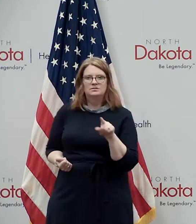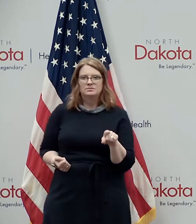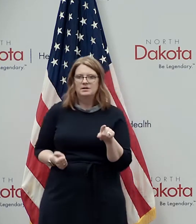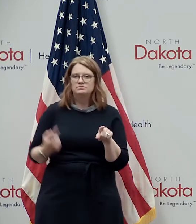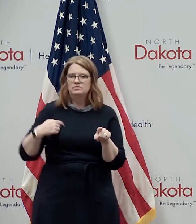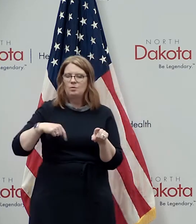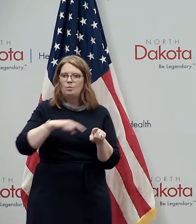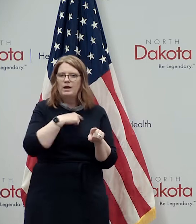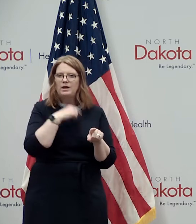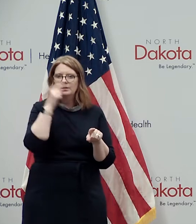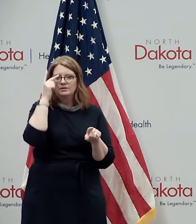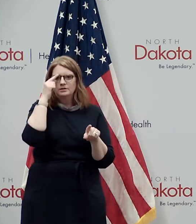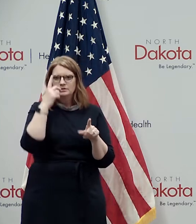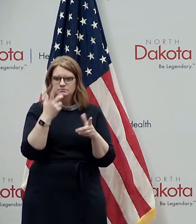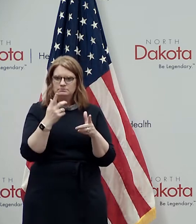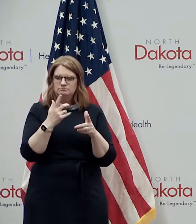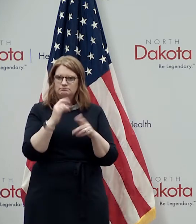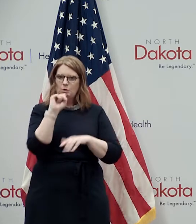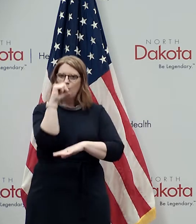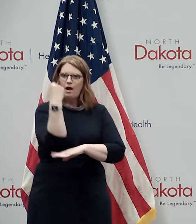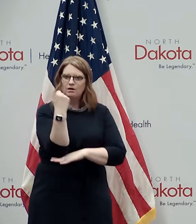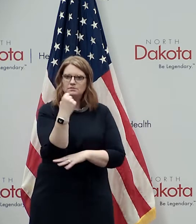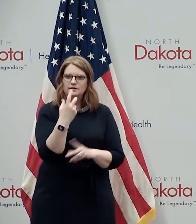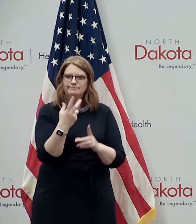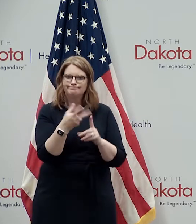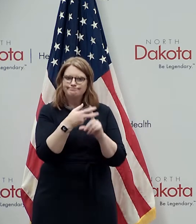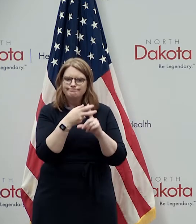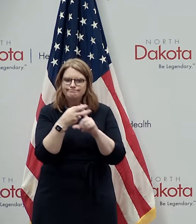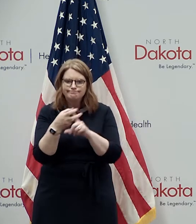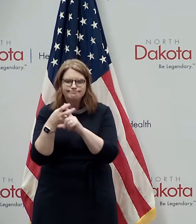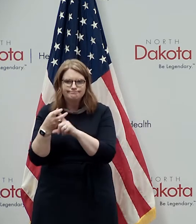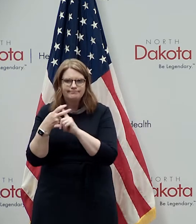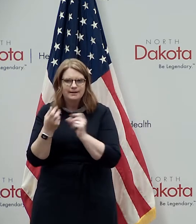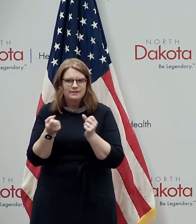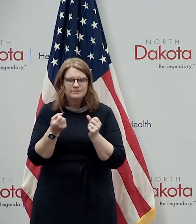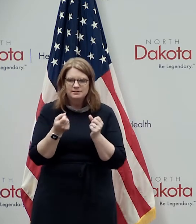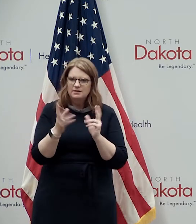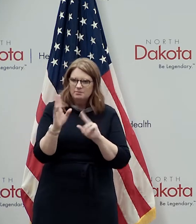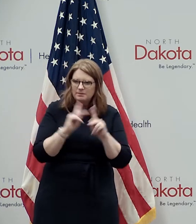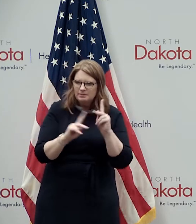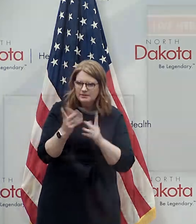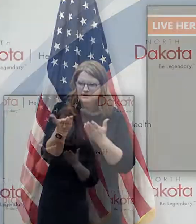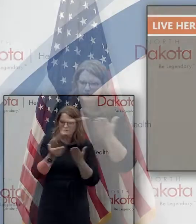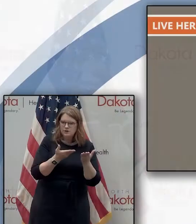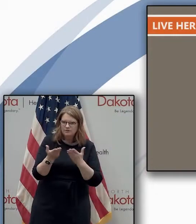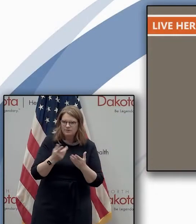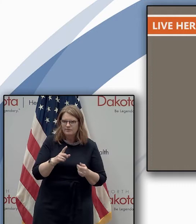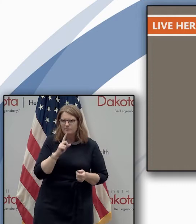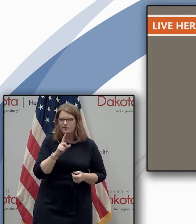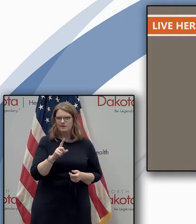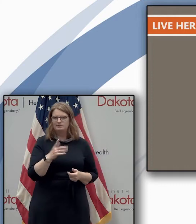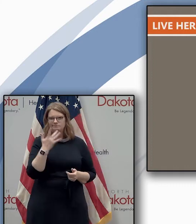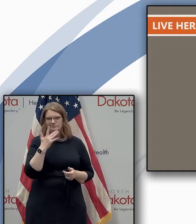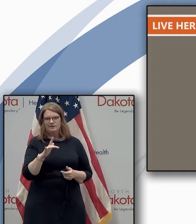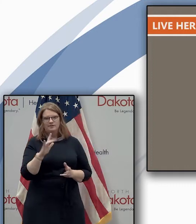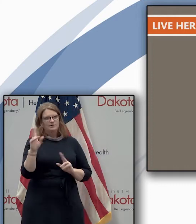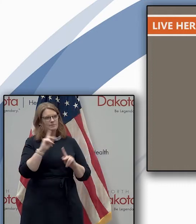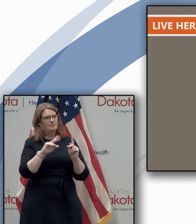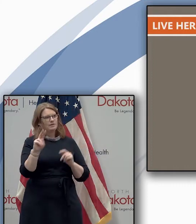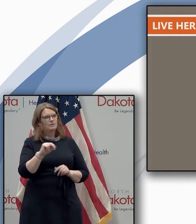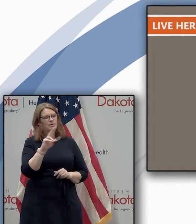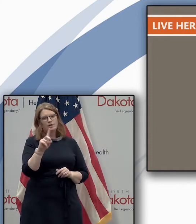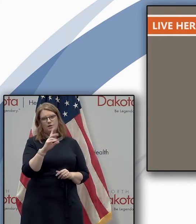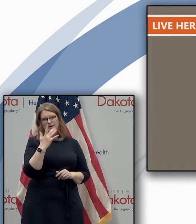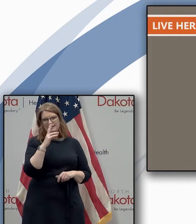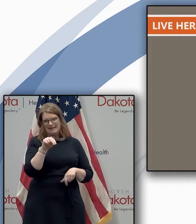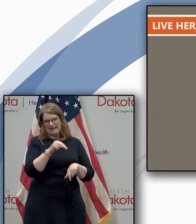that speaks volumes about who we are as north dakotans in the north dakota national guard so